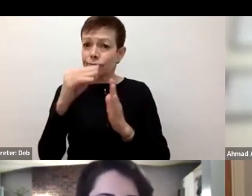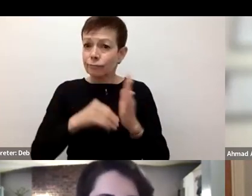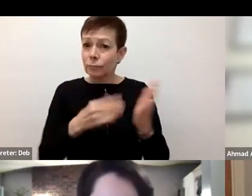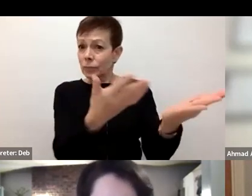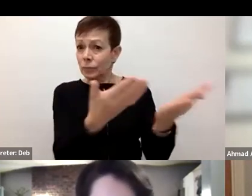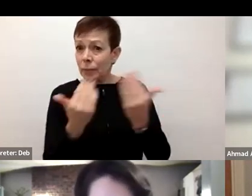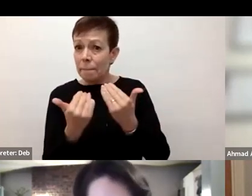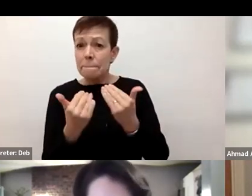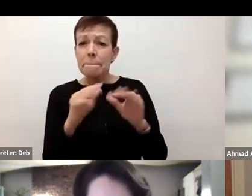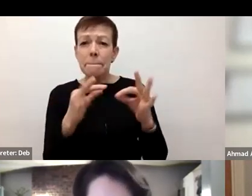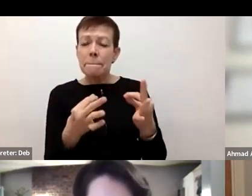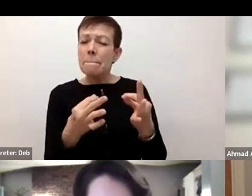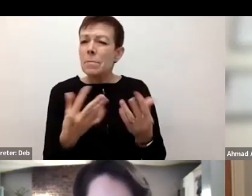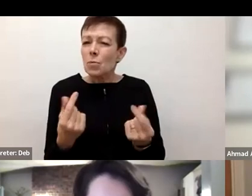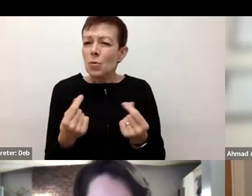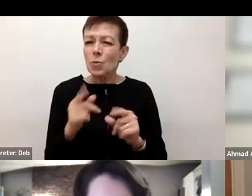to answer.